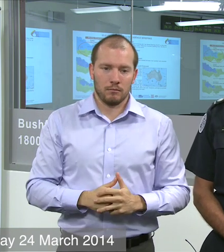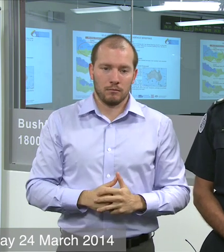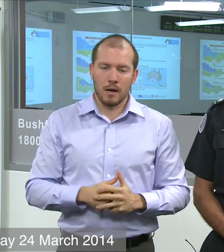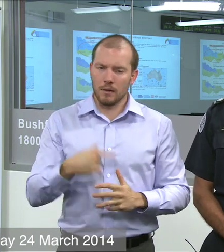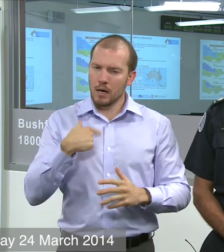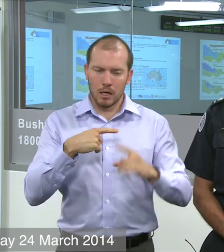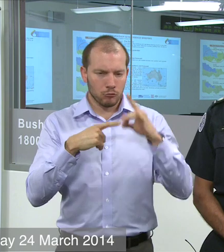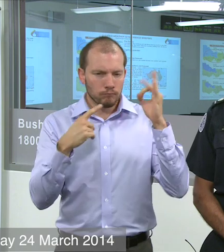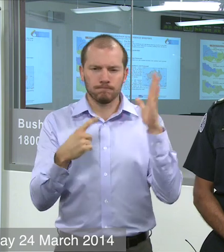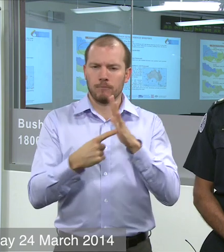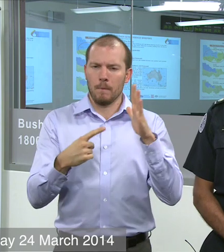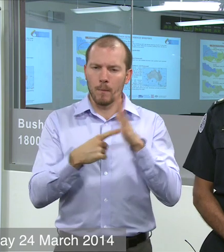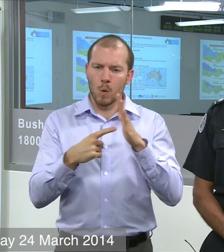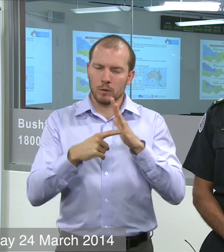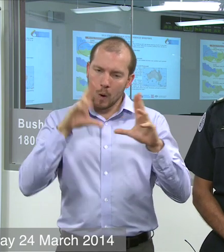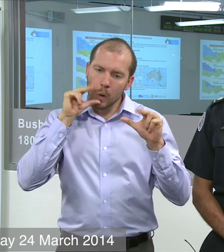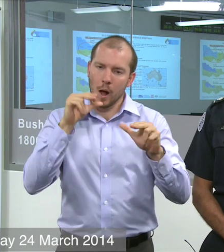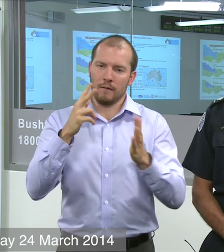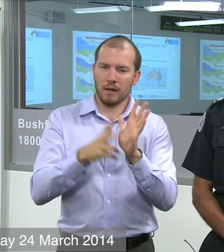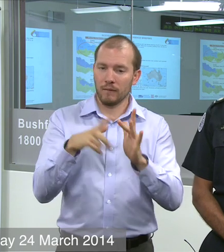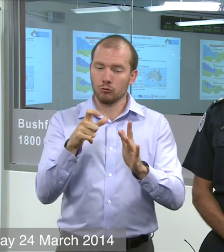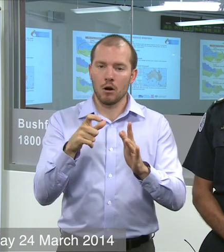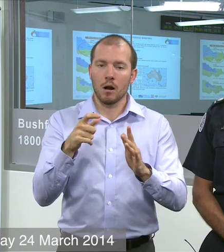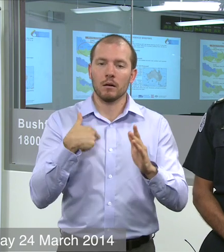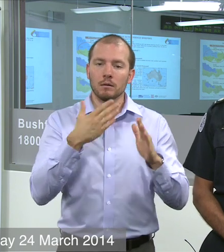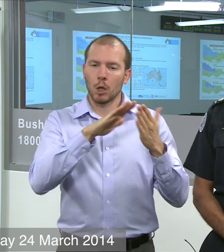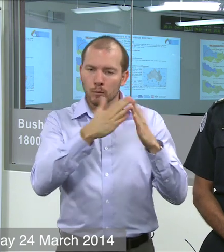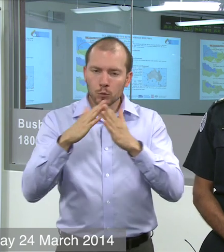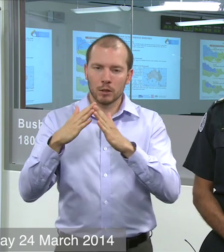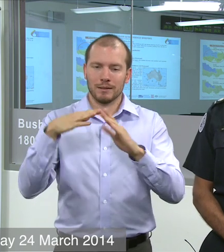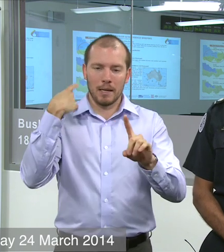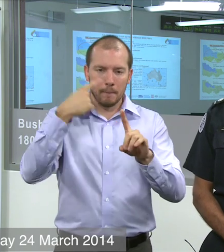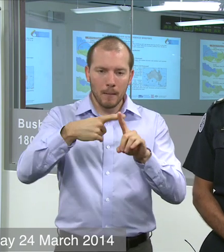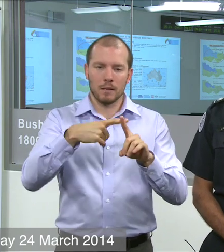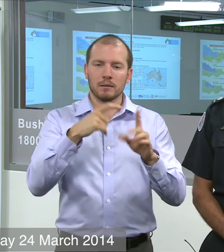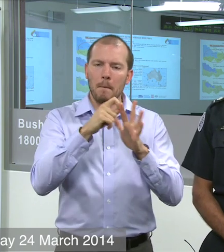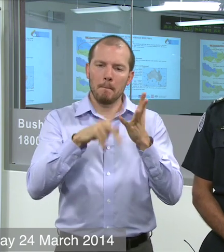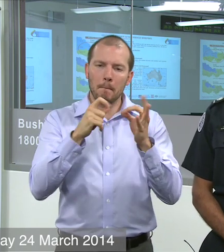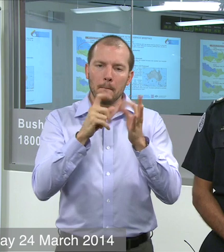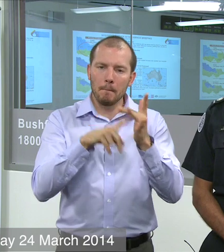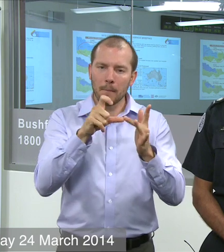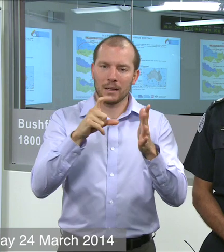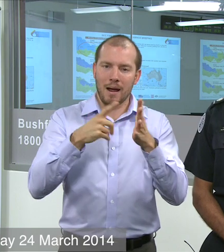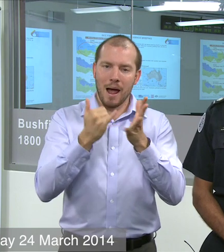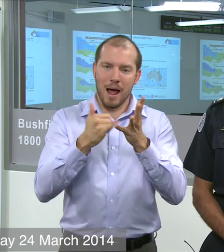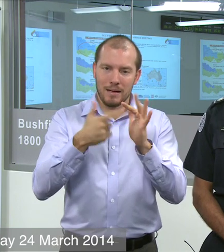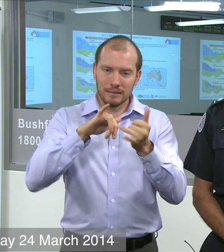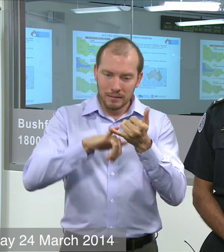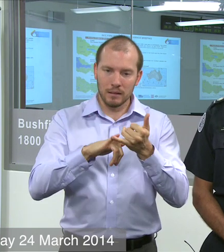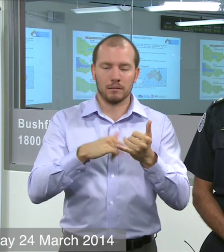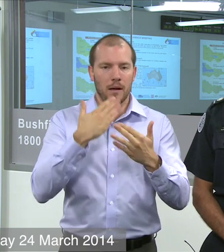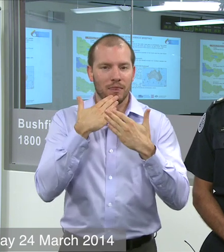infrastructure and our public assets. You've made a great difference and a great effort. Thank you sincerely.